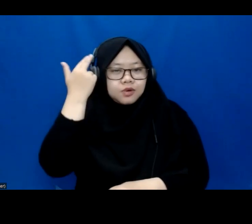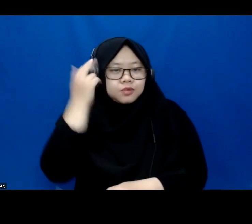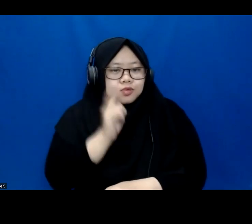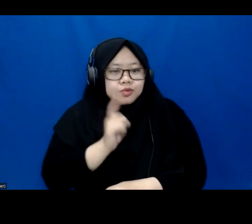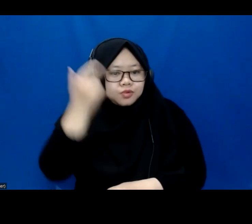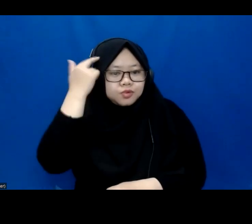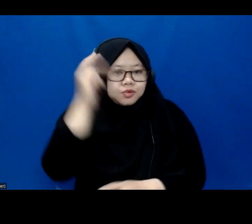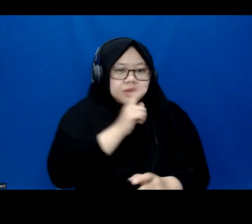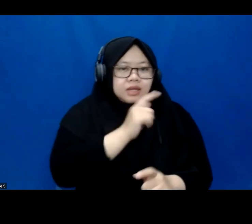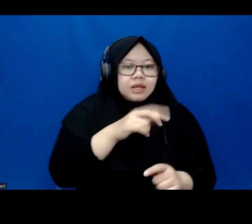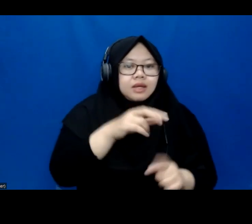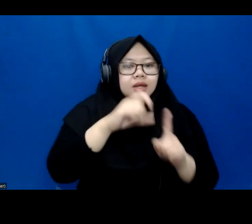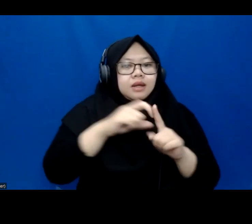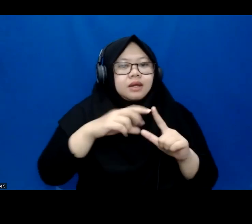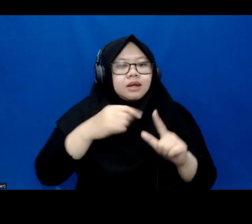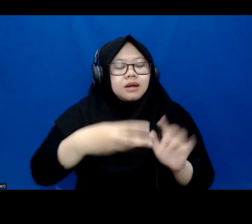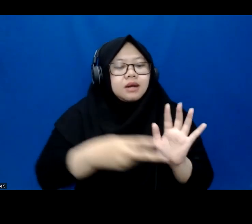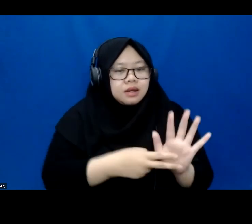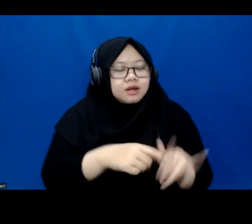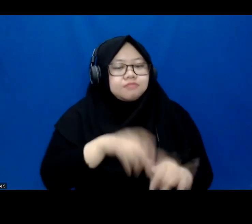Darren. So Darren,